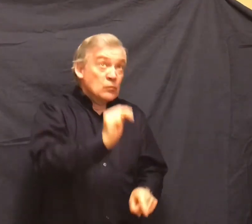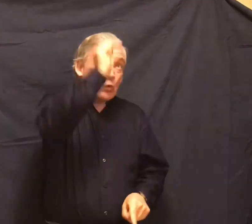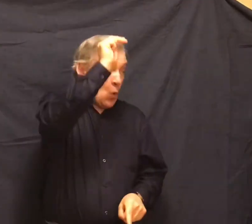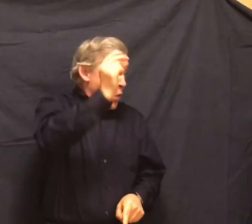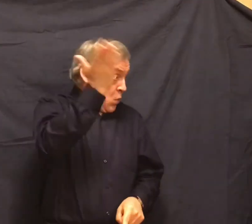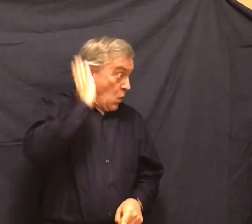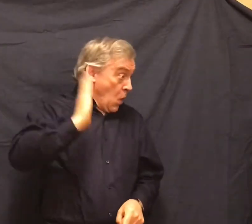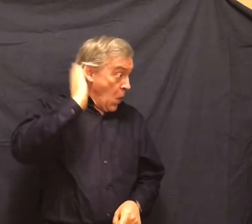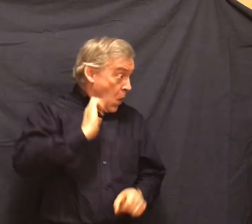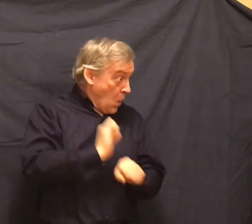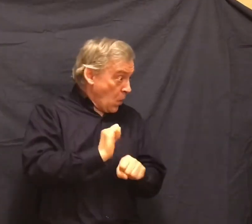Up north?